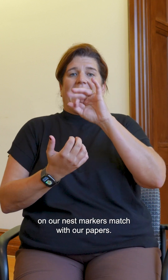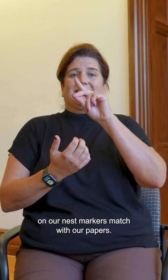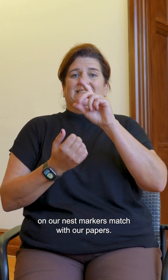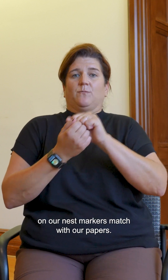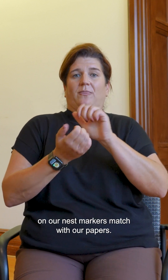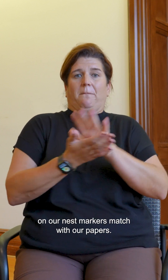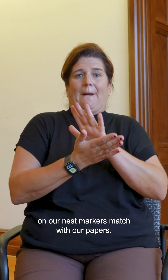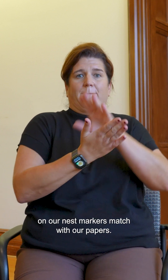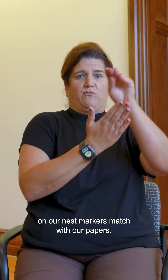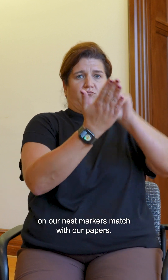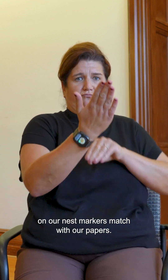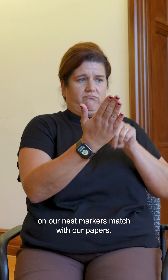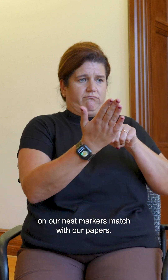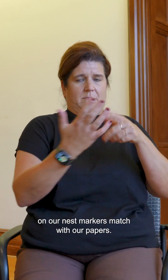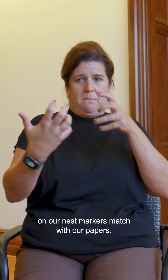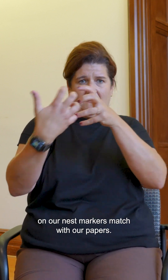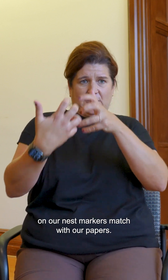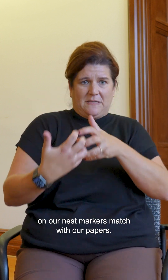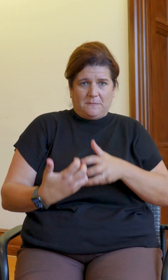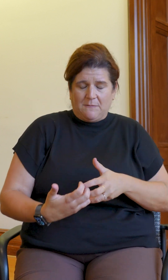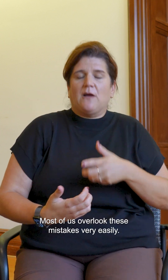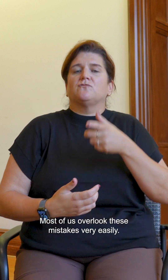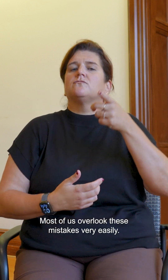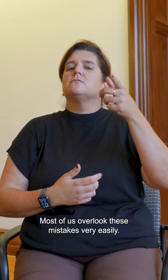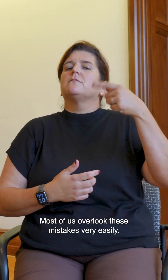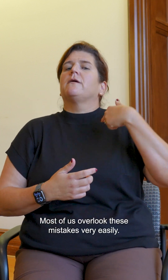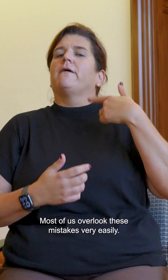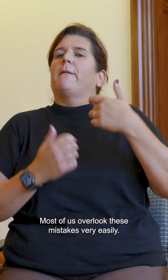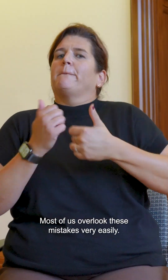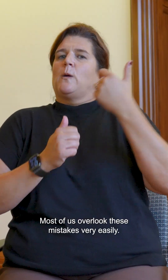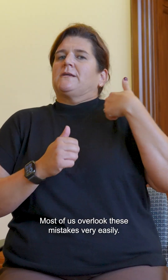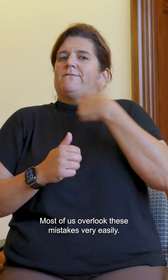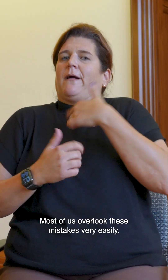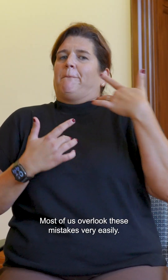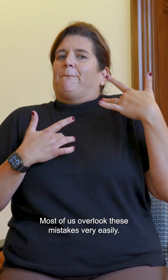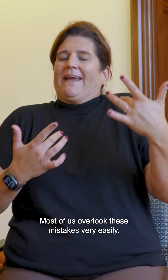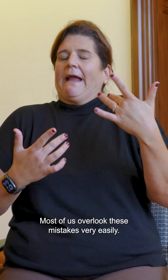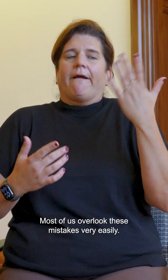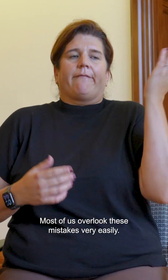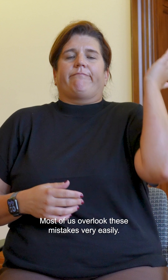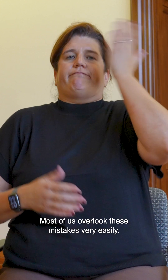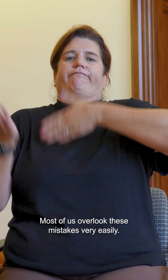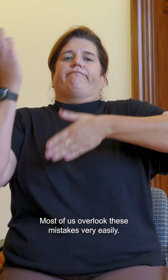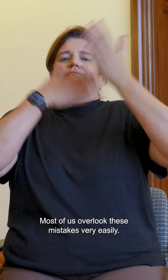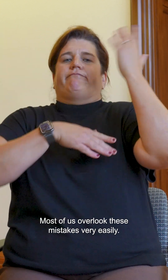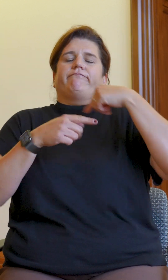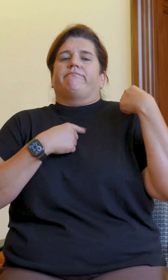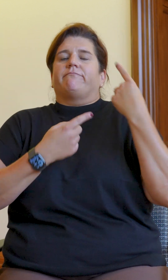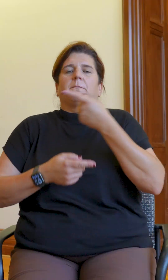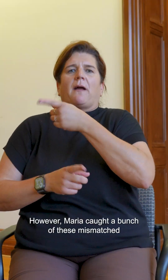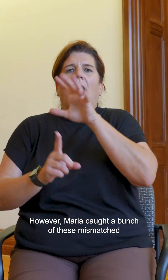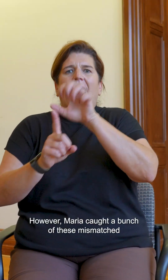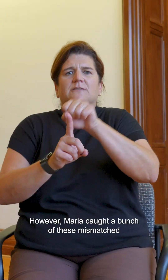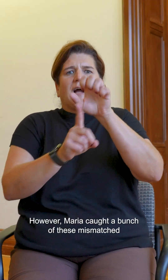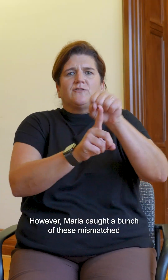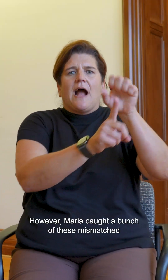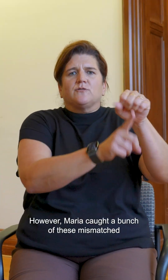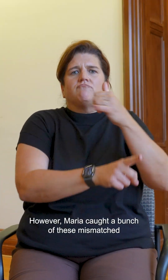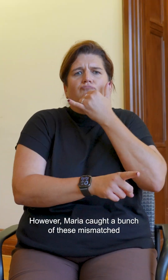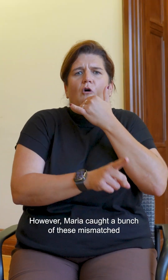markers match with our papers. Most of us overlook these mistakes very easily. However, Maria caught a bunch